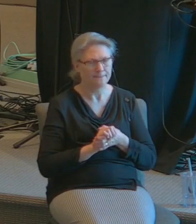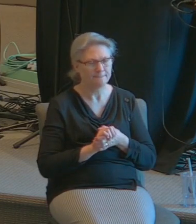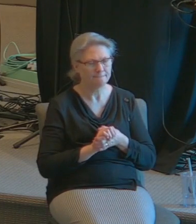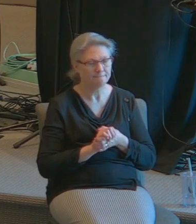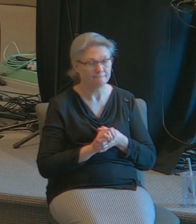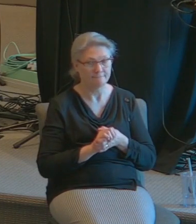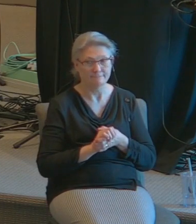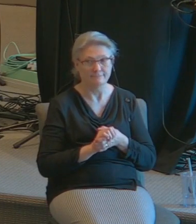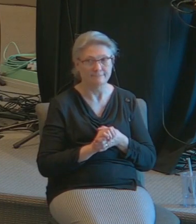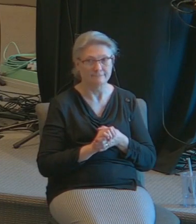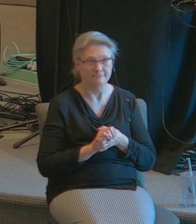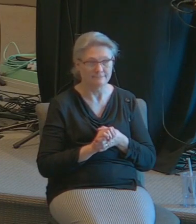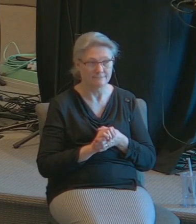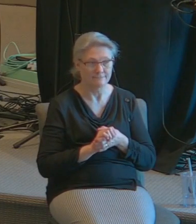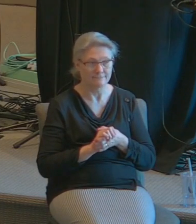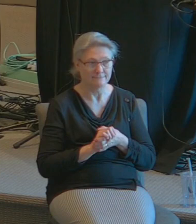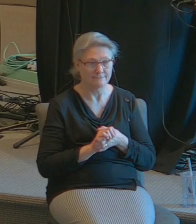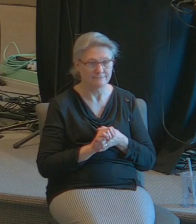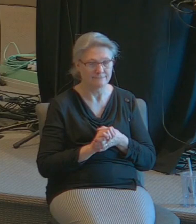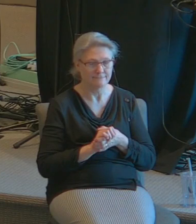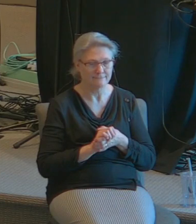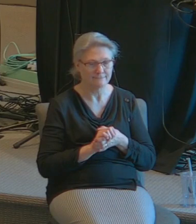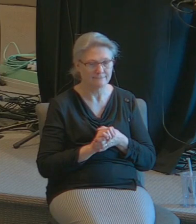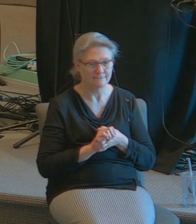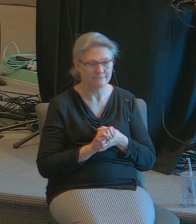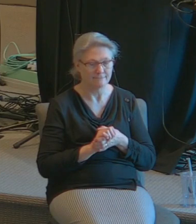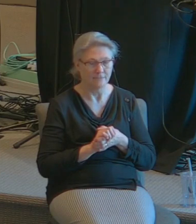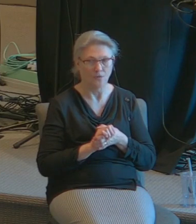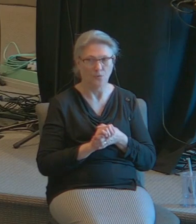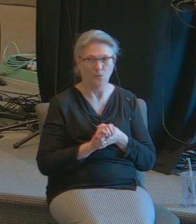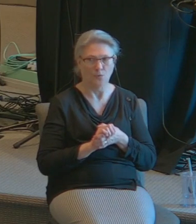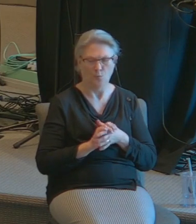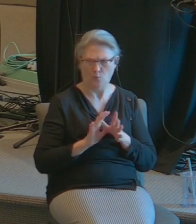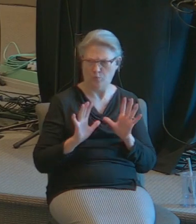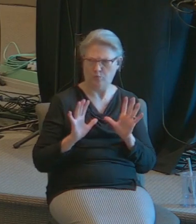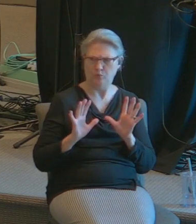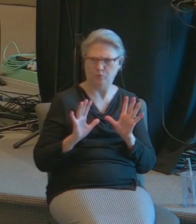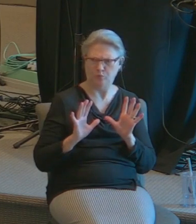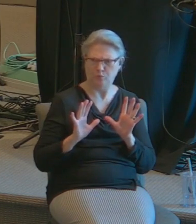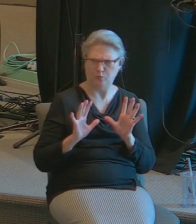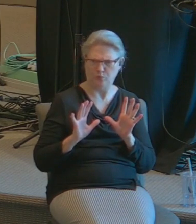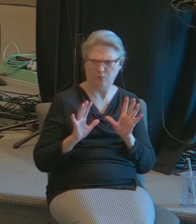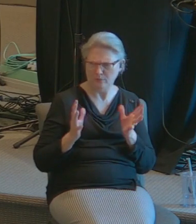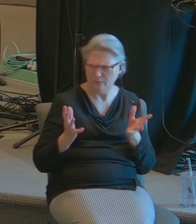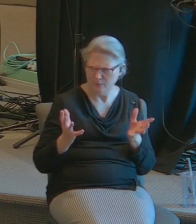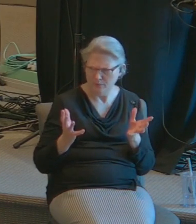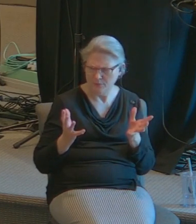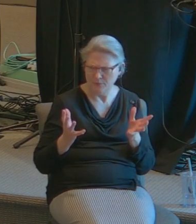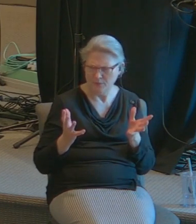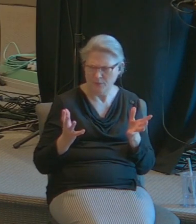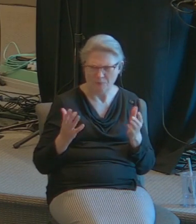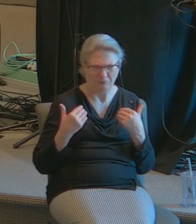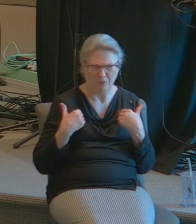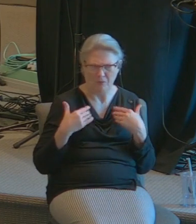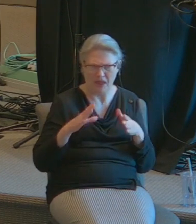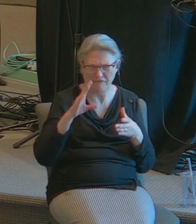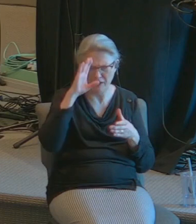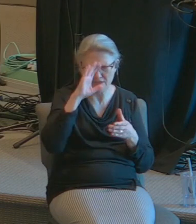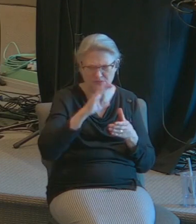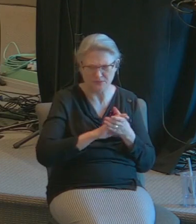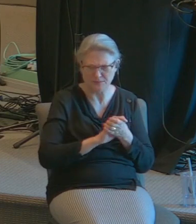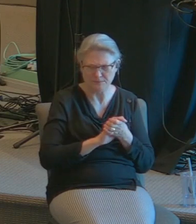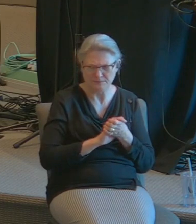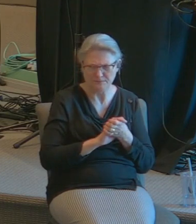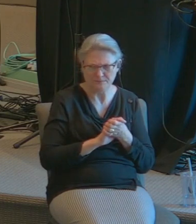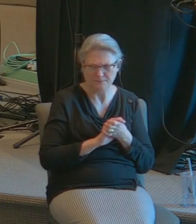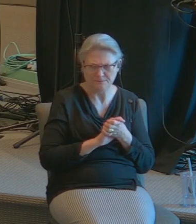she suddenly was even beyond amazement I don't have a husband